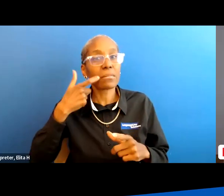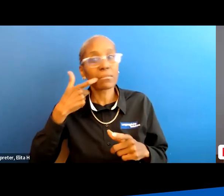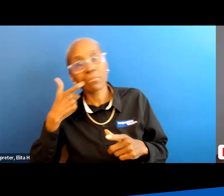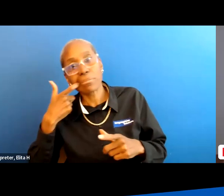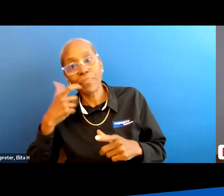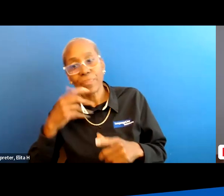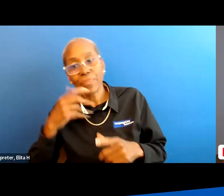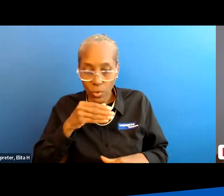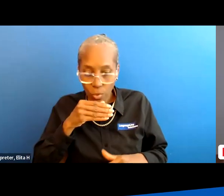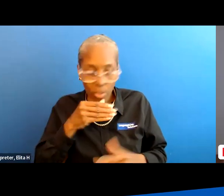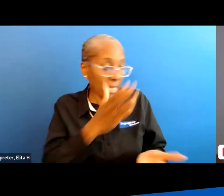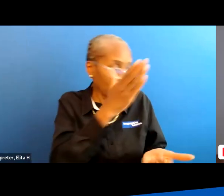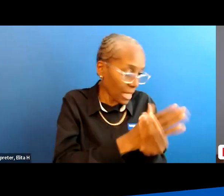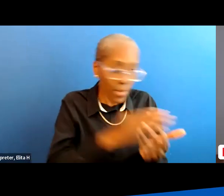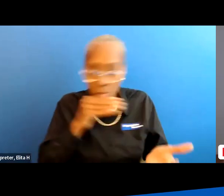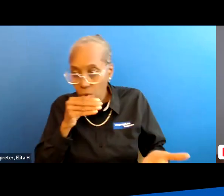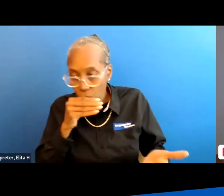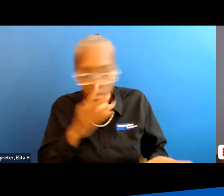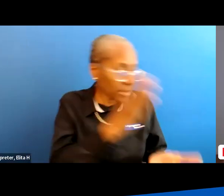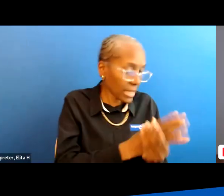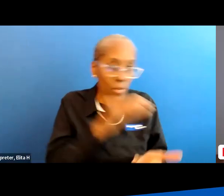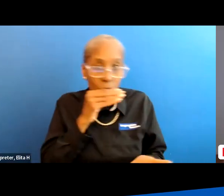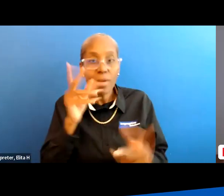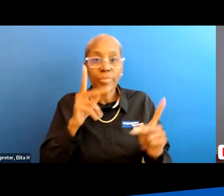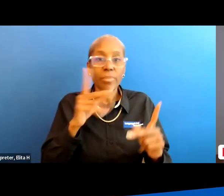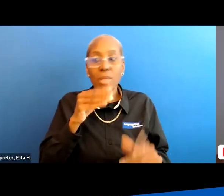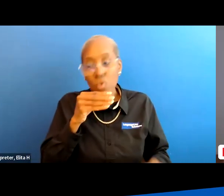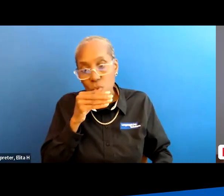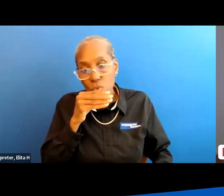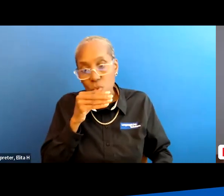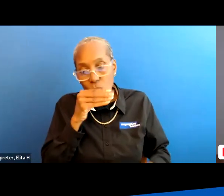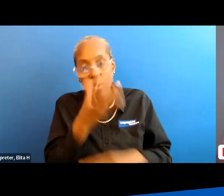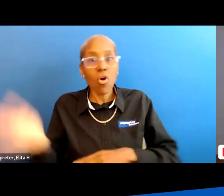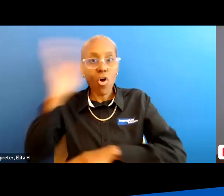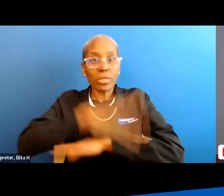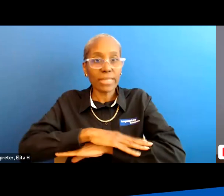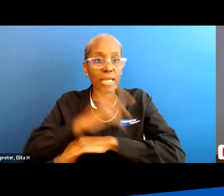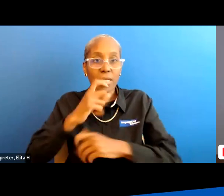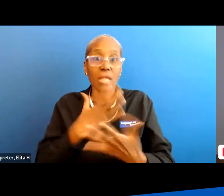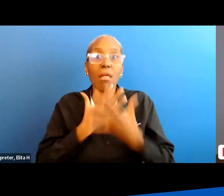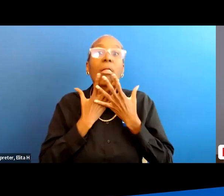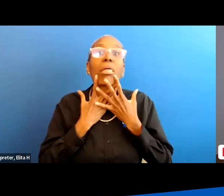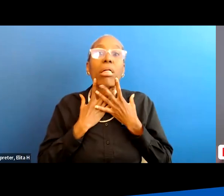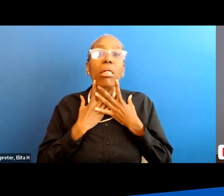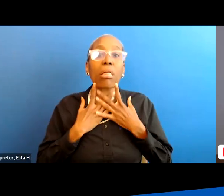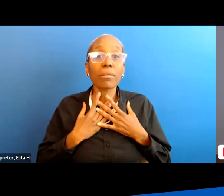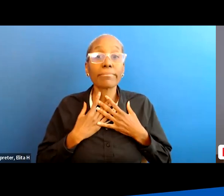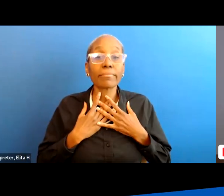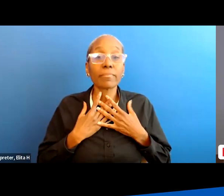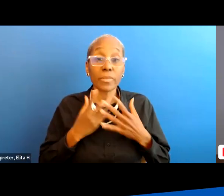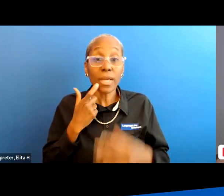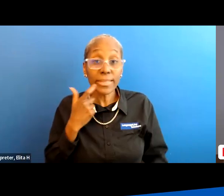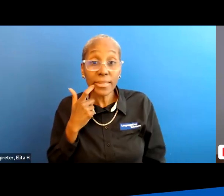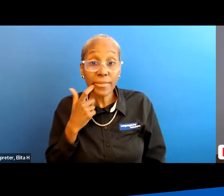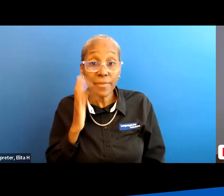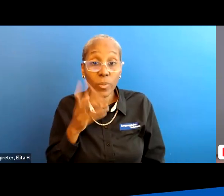vape they have to stop and vape stop and vape and some people are just vaping all day long because they just crave it um it's addictive